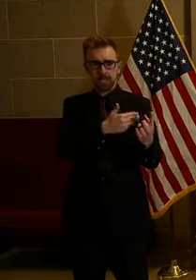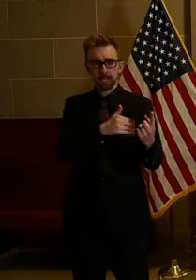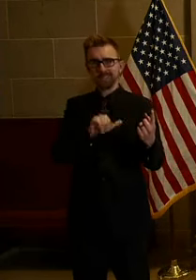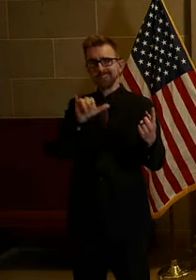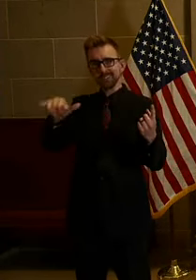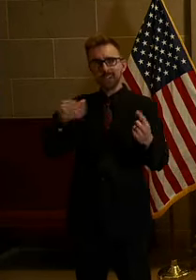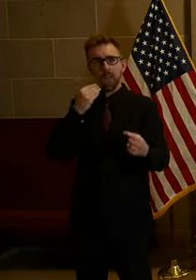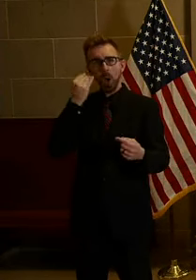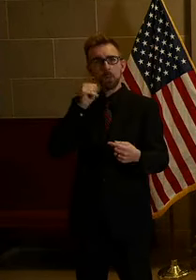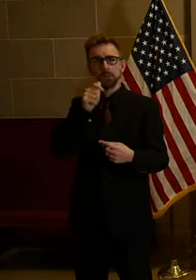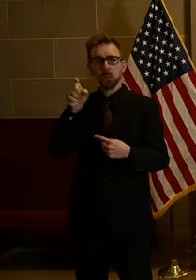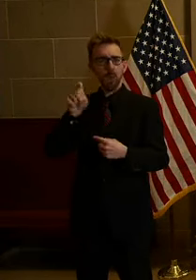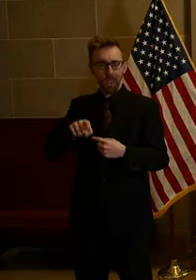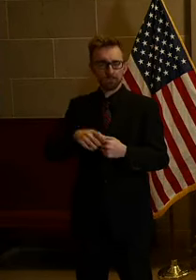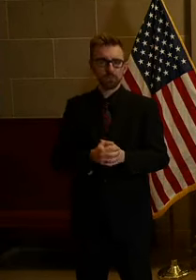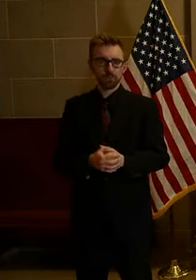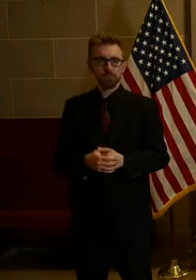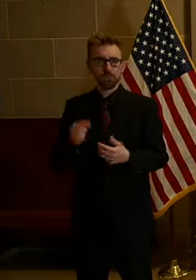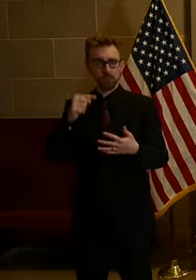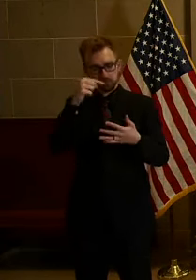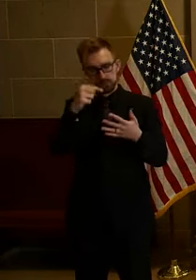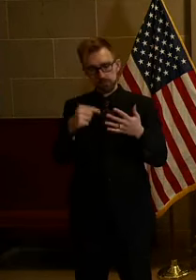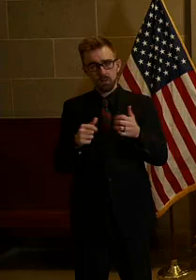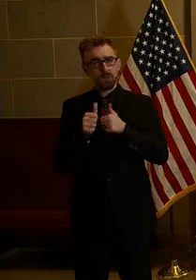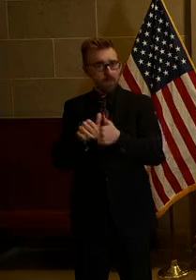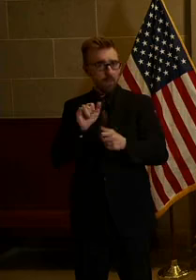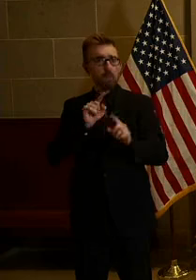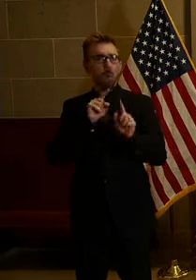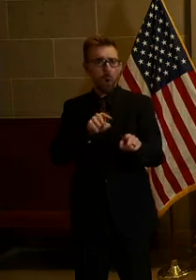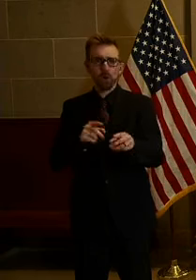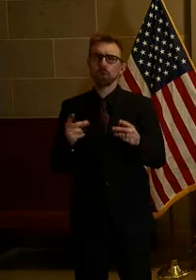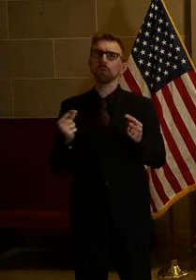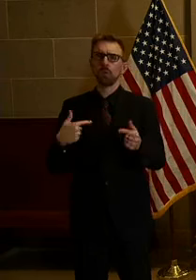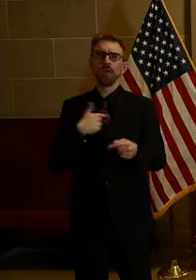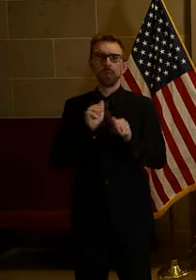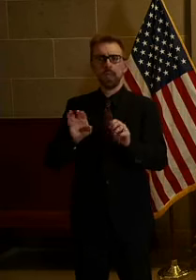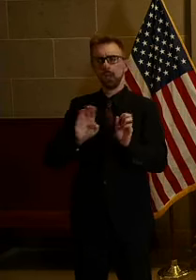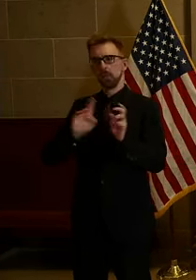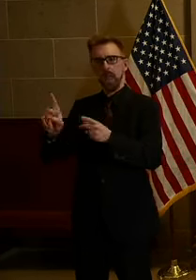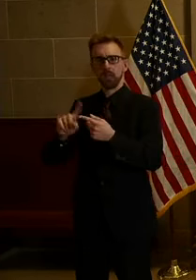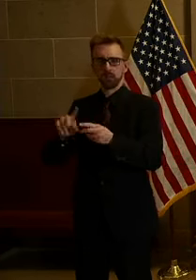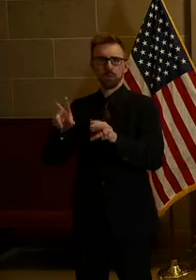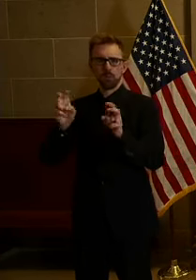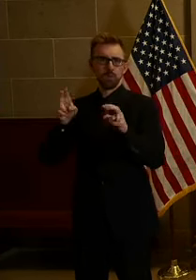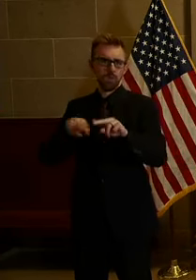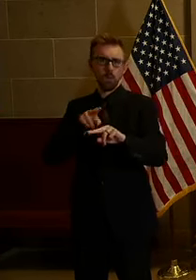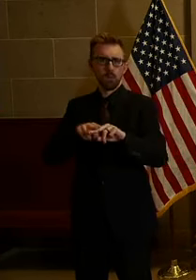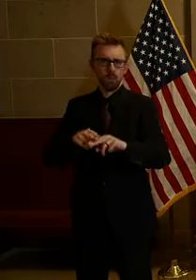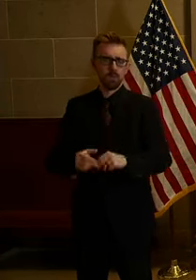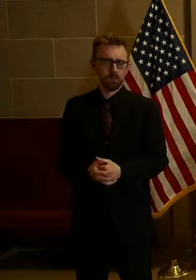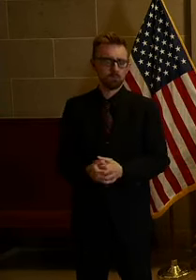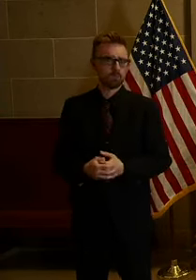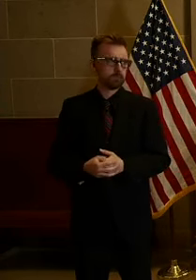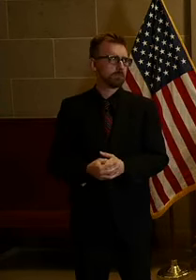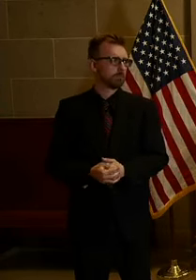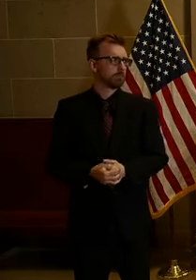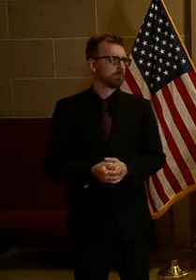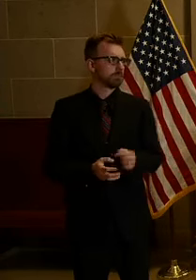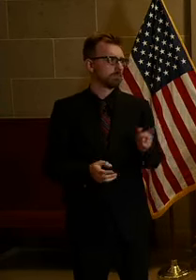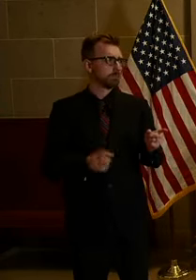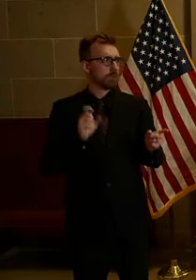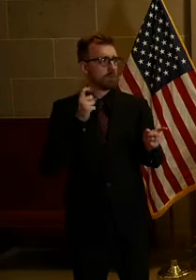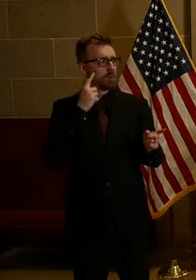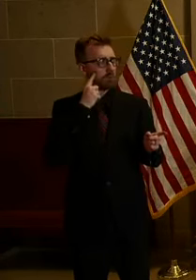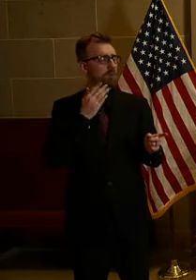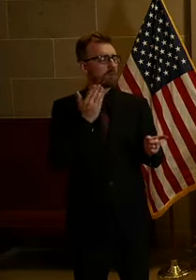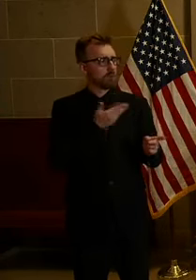Those have to be done. The quicker we get those things done, the quicker we can get back to the economy where it needs to be. All right, Governor, this is